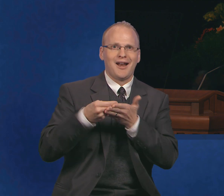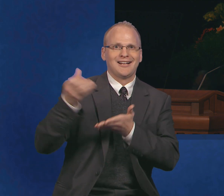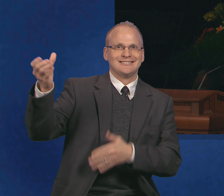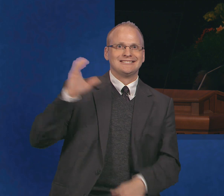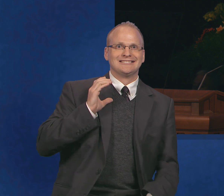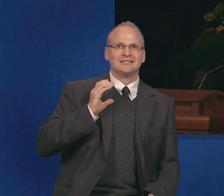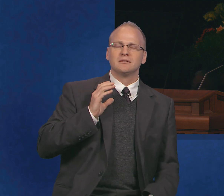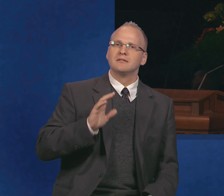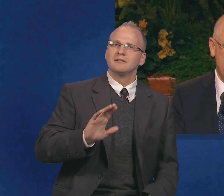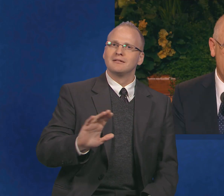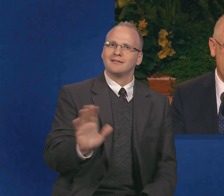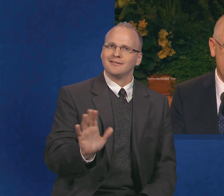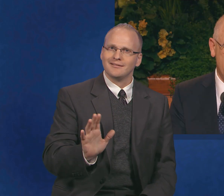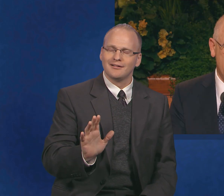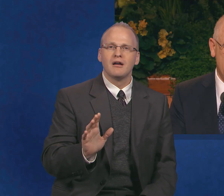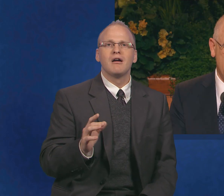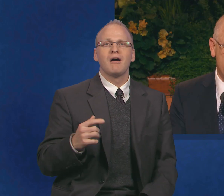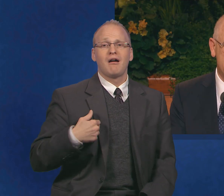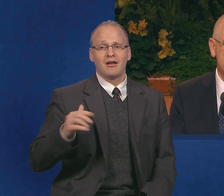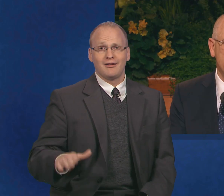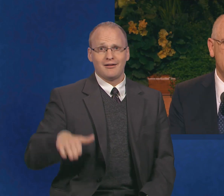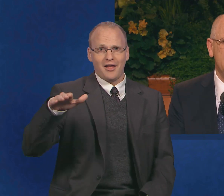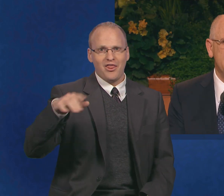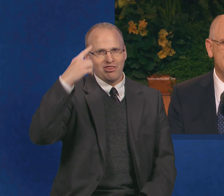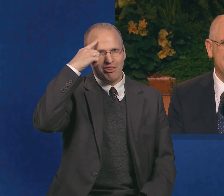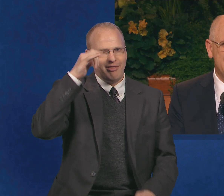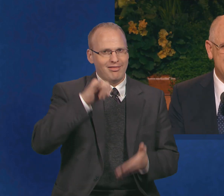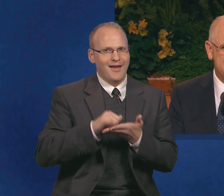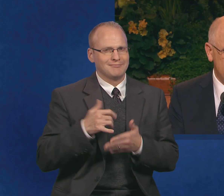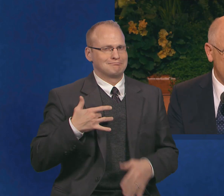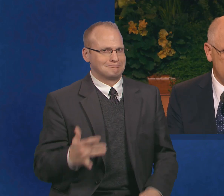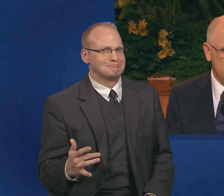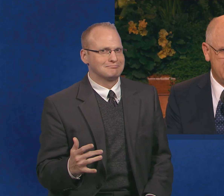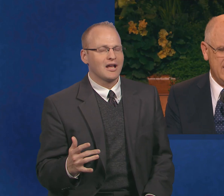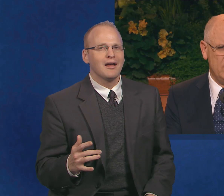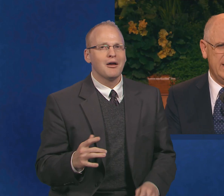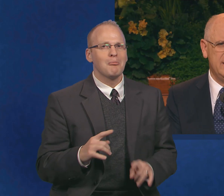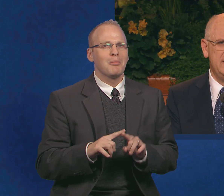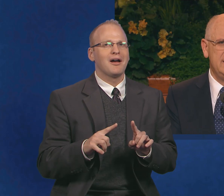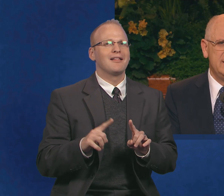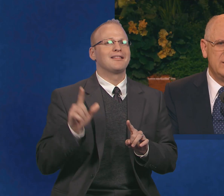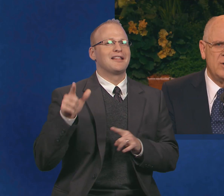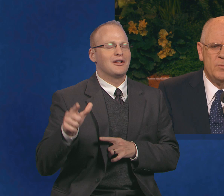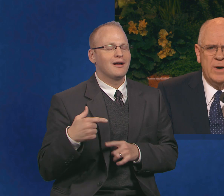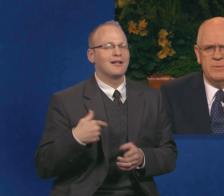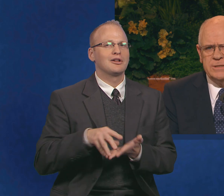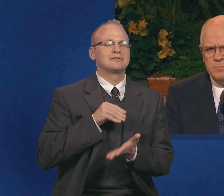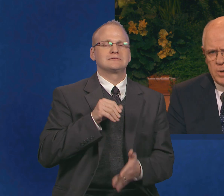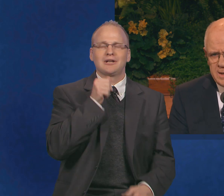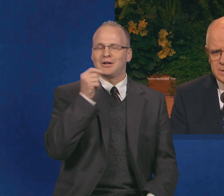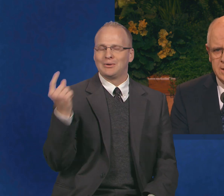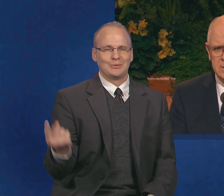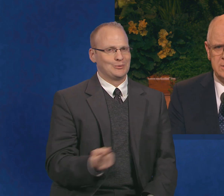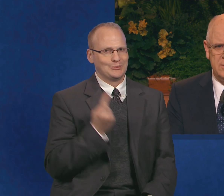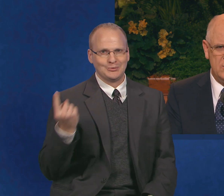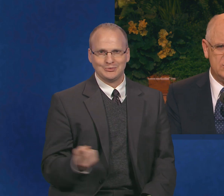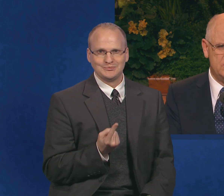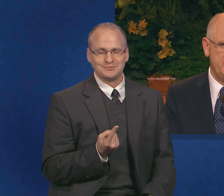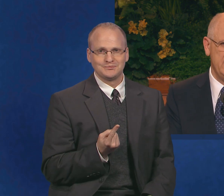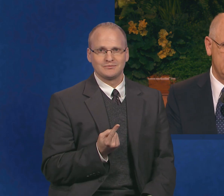child. I have since learned that it doesn't necessarily work that way. The Lord promises blessings to those who pay their